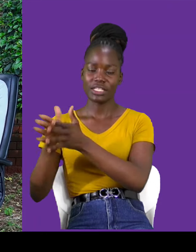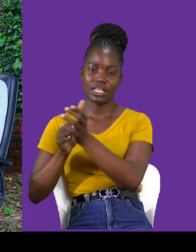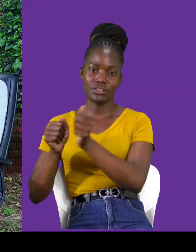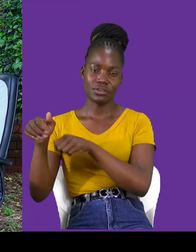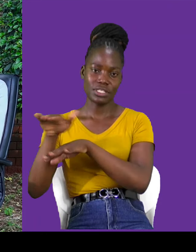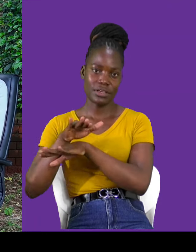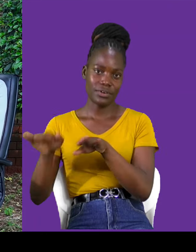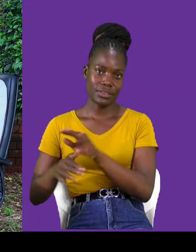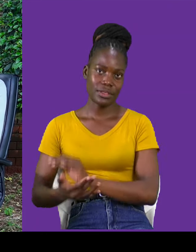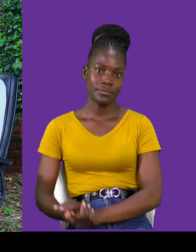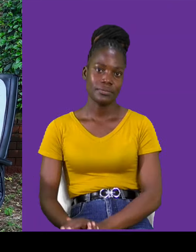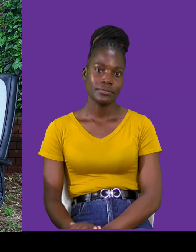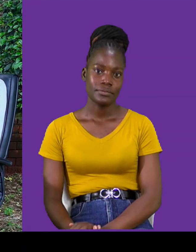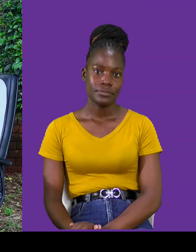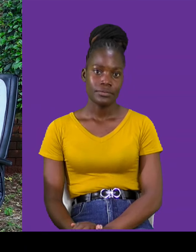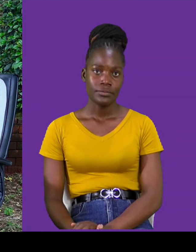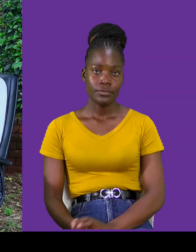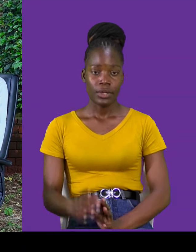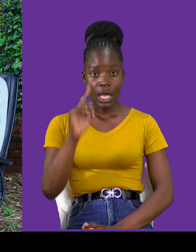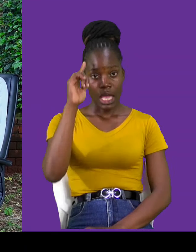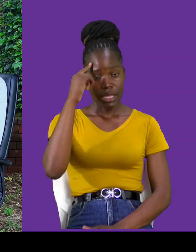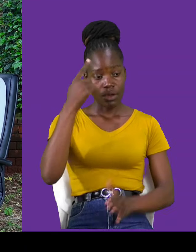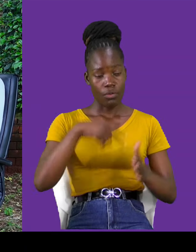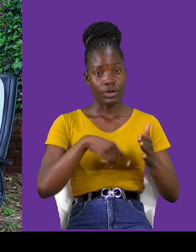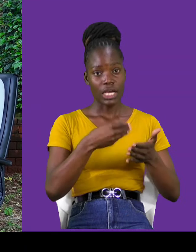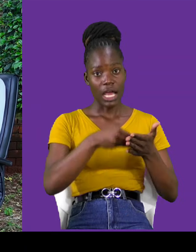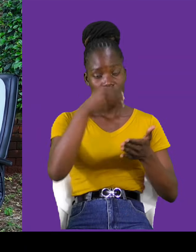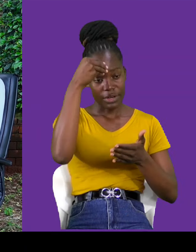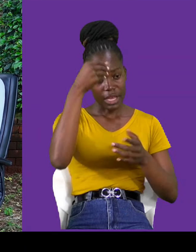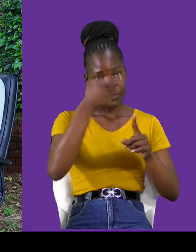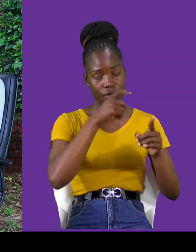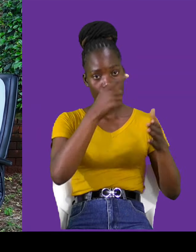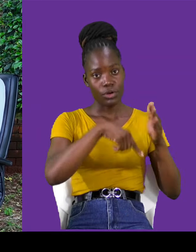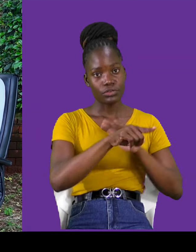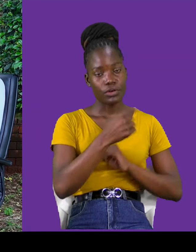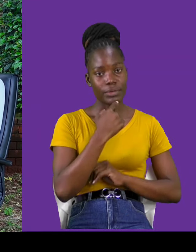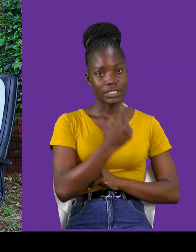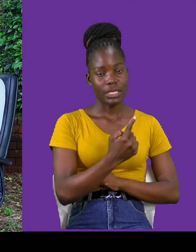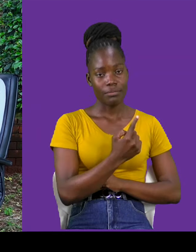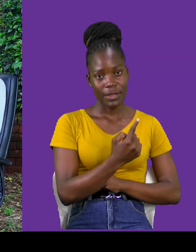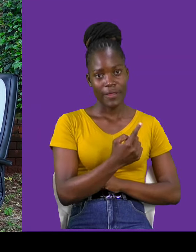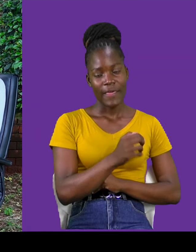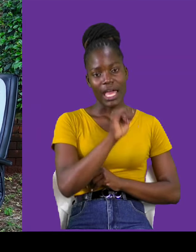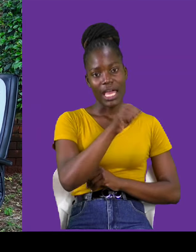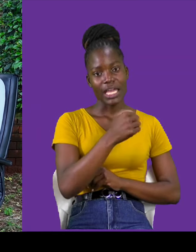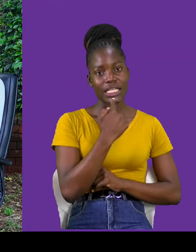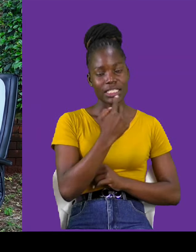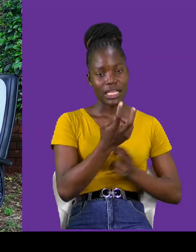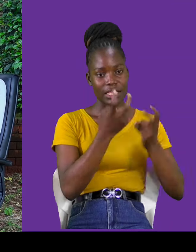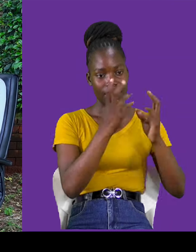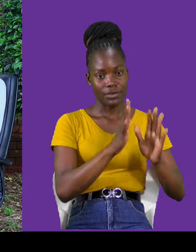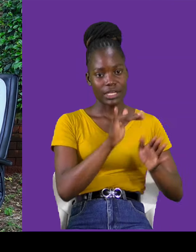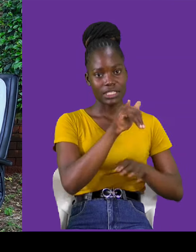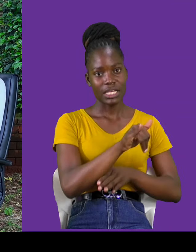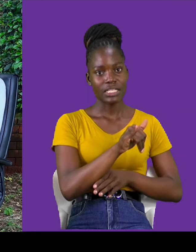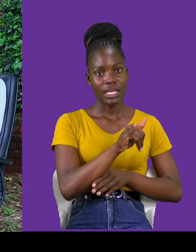So, I think, what I've picked from whatever you've said, I can tell our viewers that, now that we're approaching Valentine's,